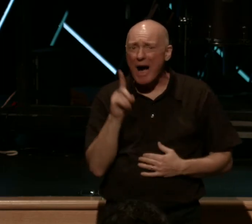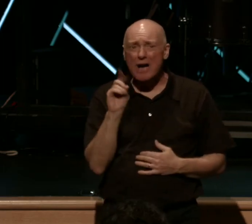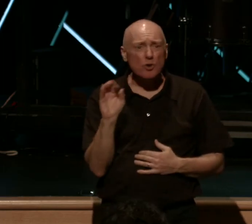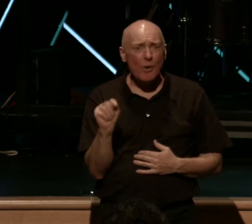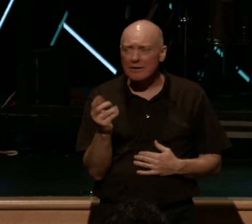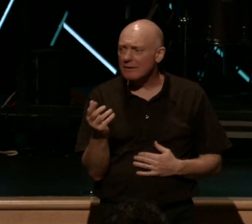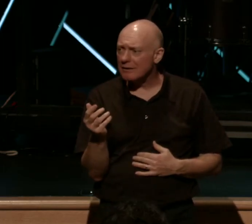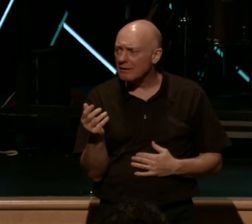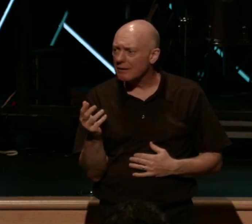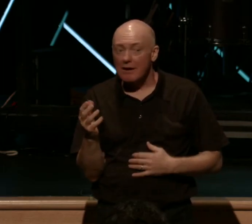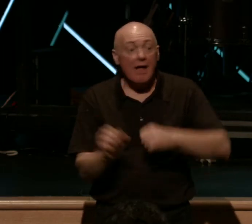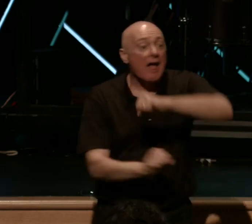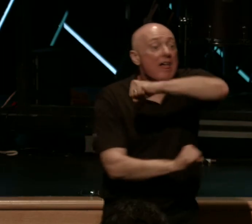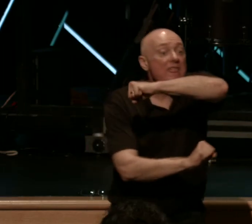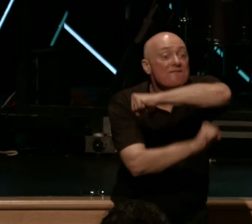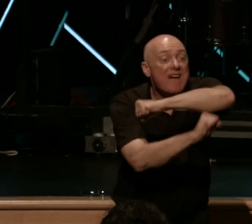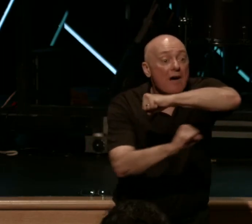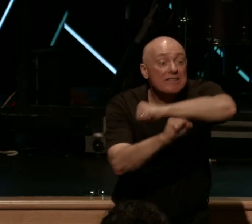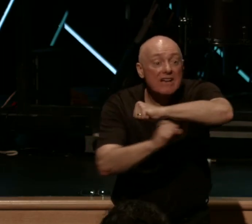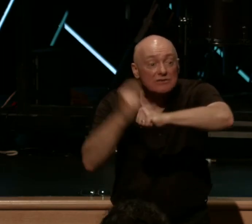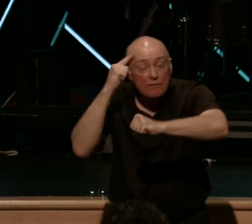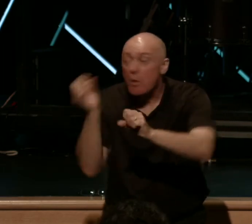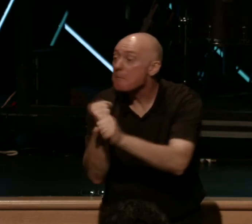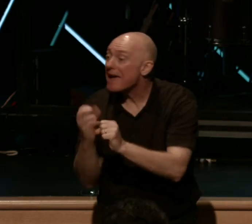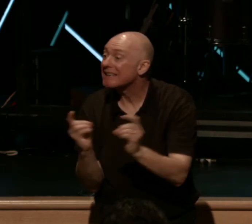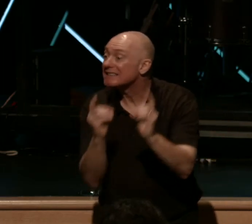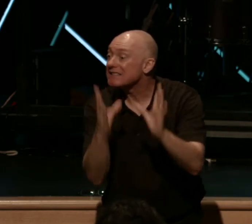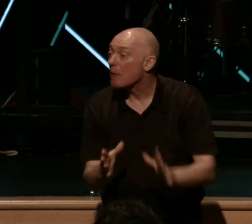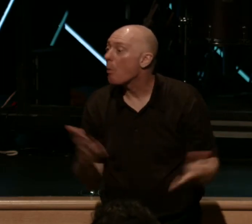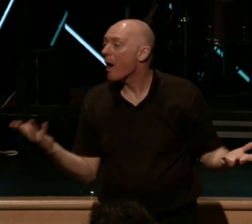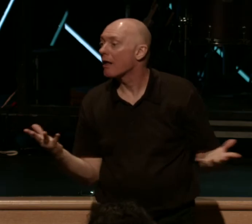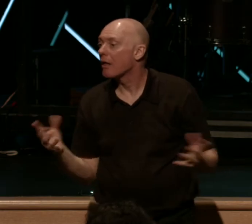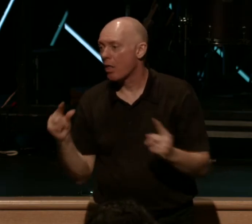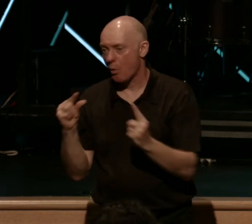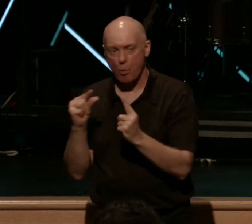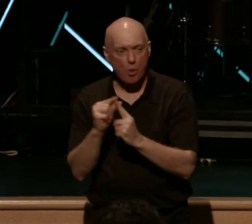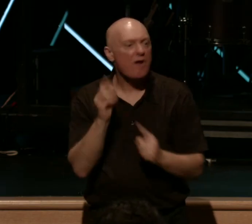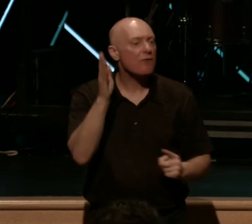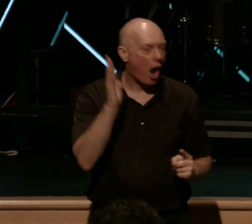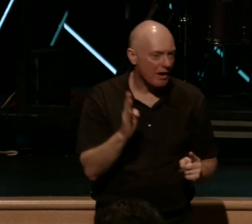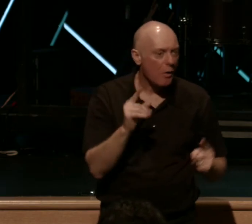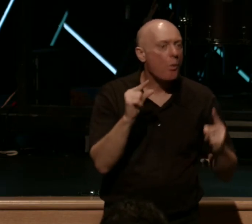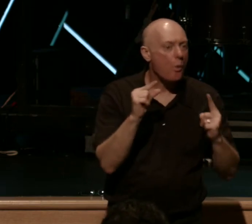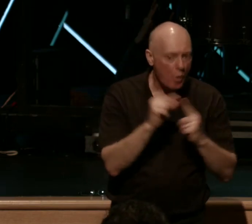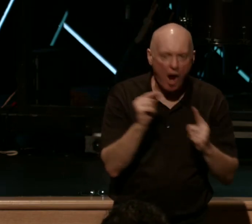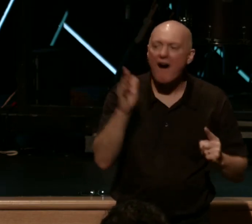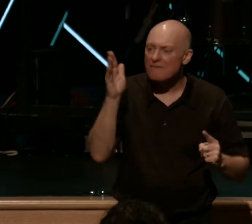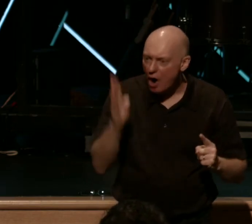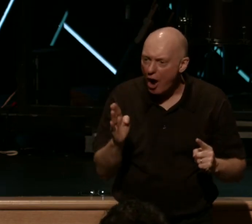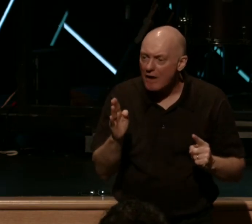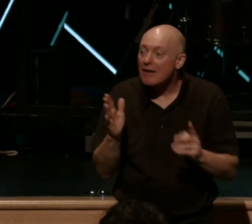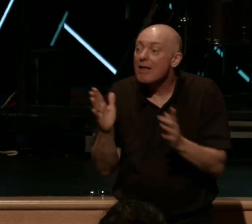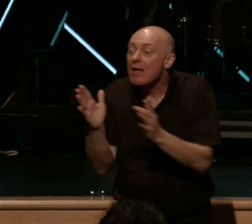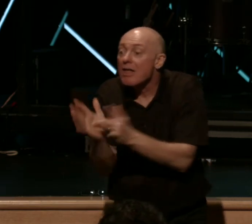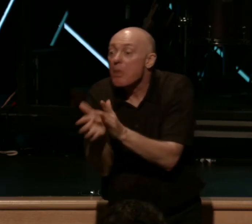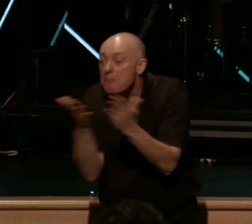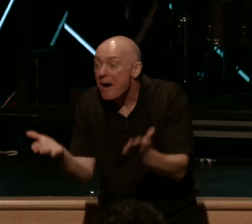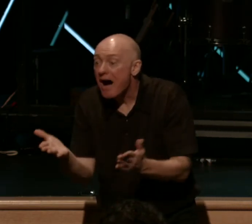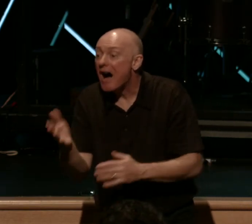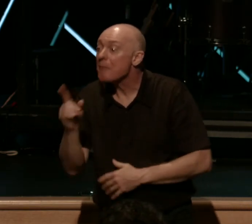The bedrock for all discipleship is the Word of God. Okay? The Bible is the foundation